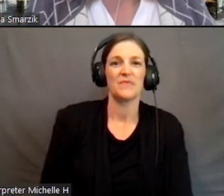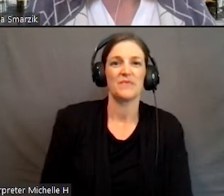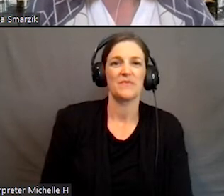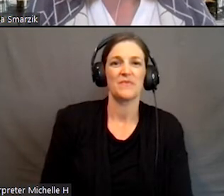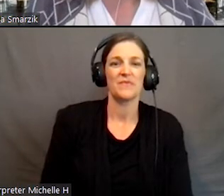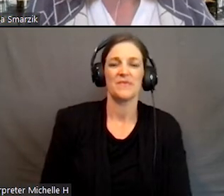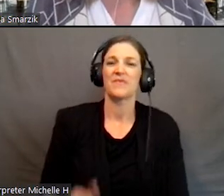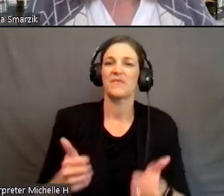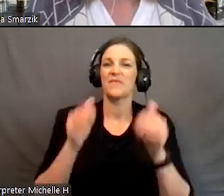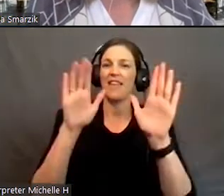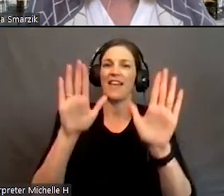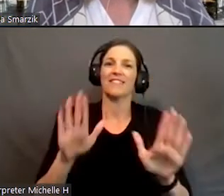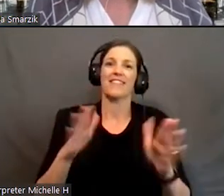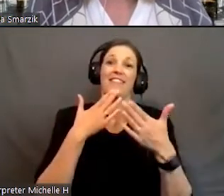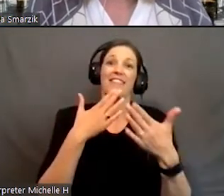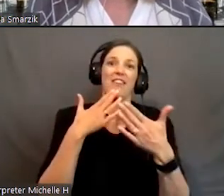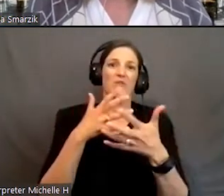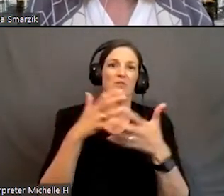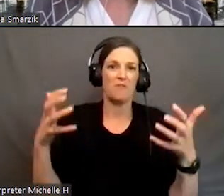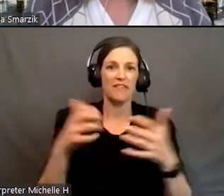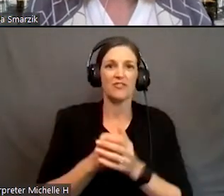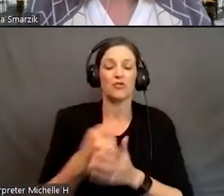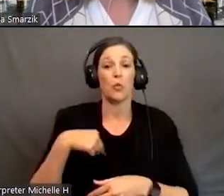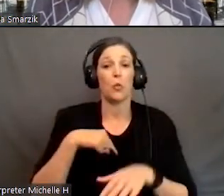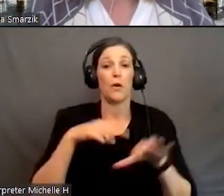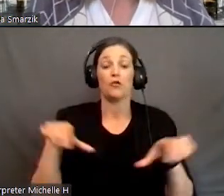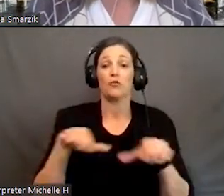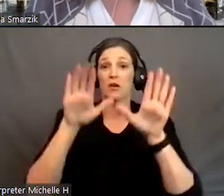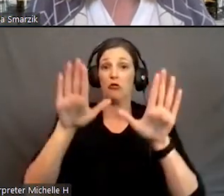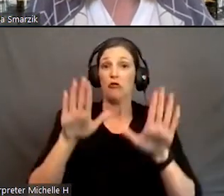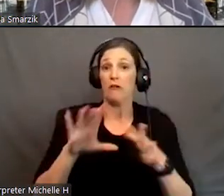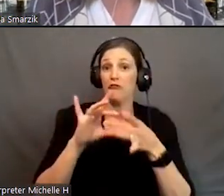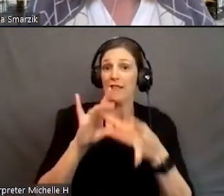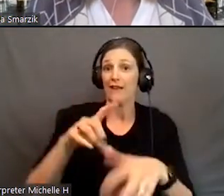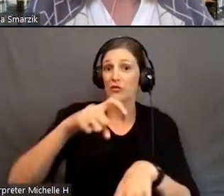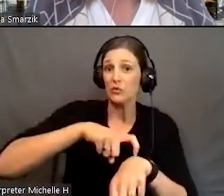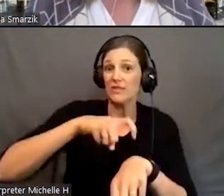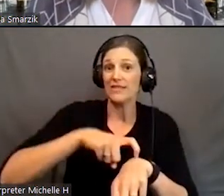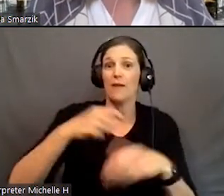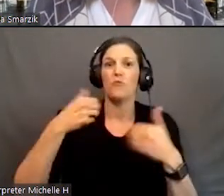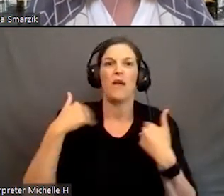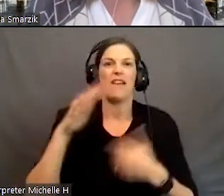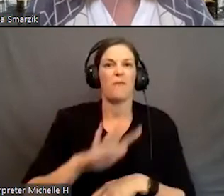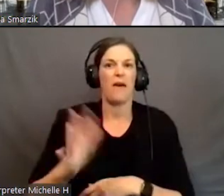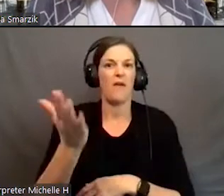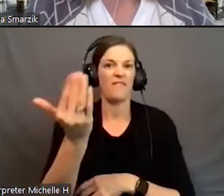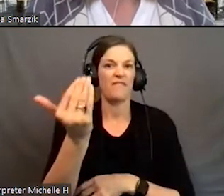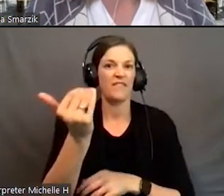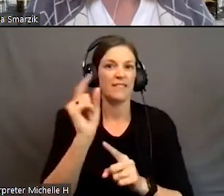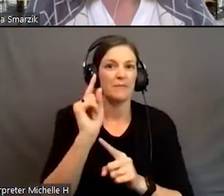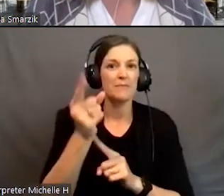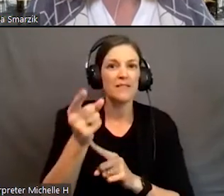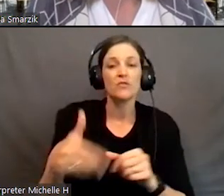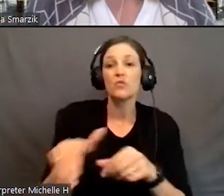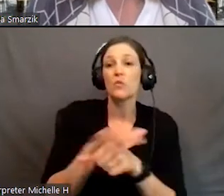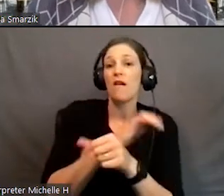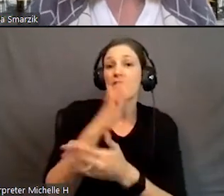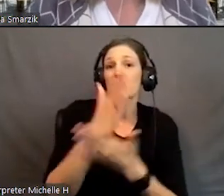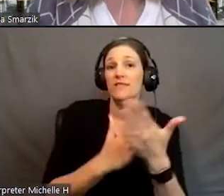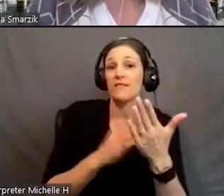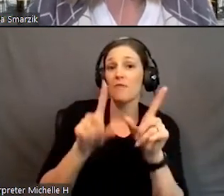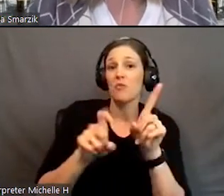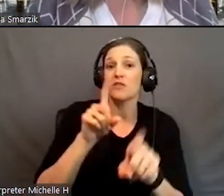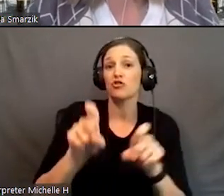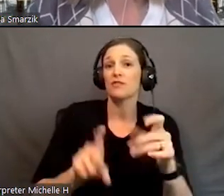Excellent. Thank you so much. We're doing great on time. We have about 15 minutes to cover some questions that came in